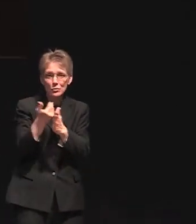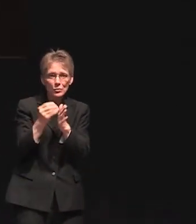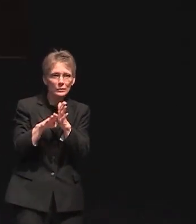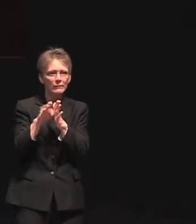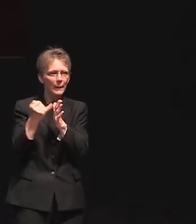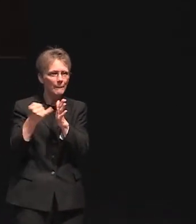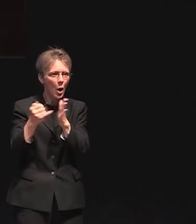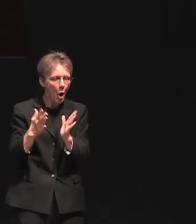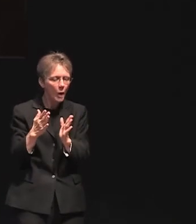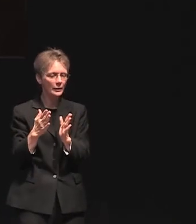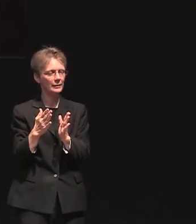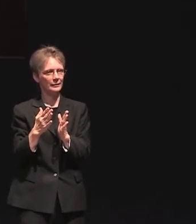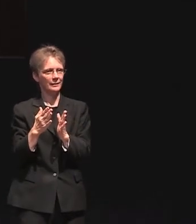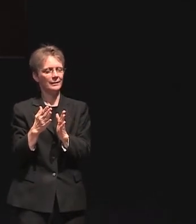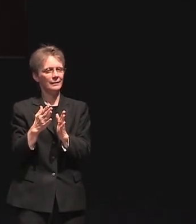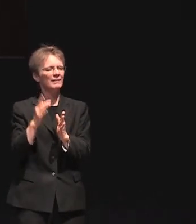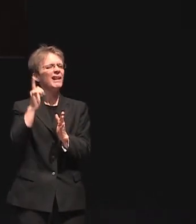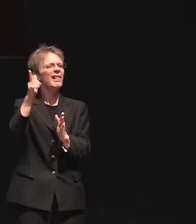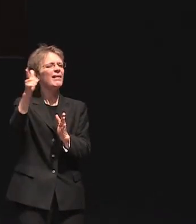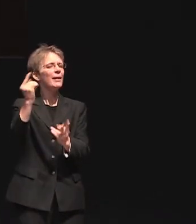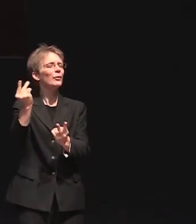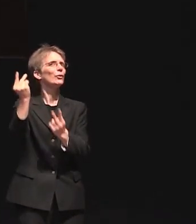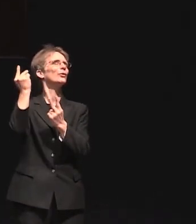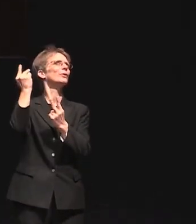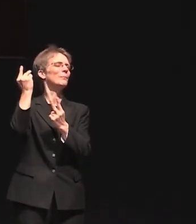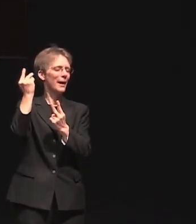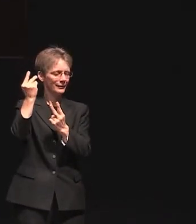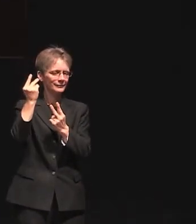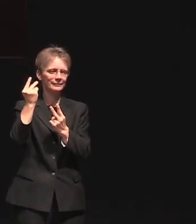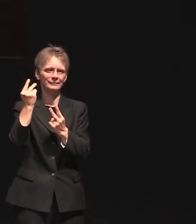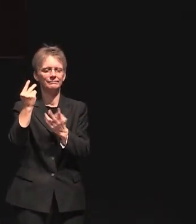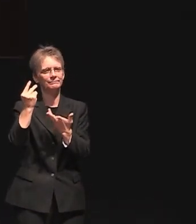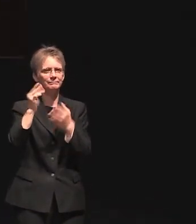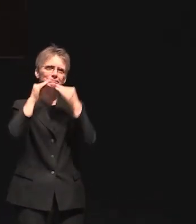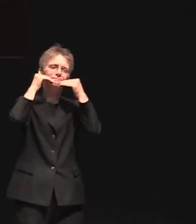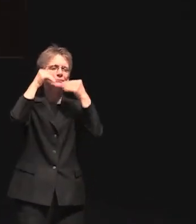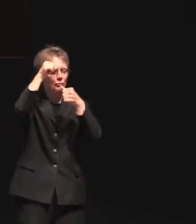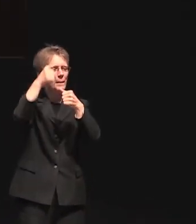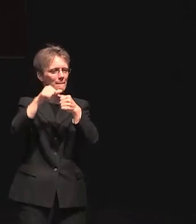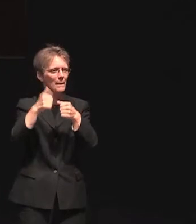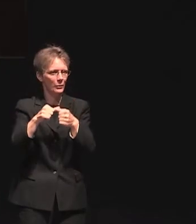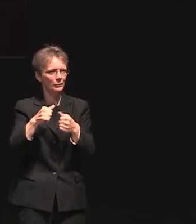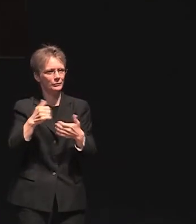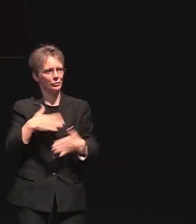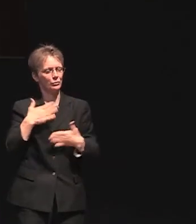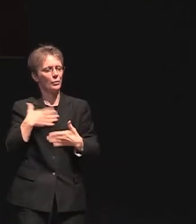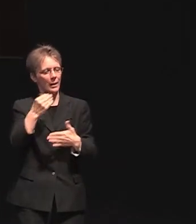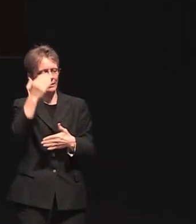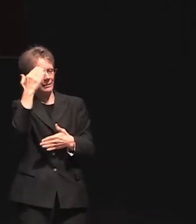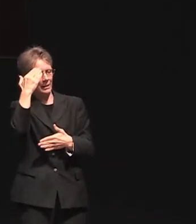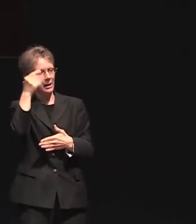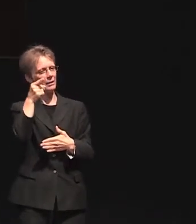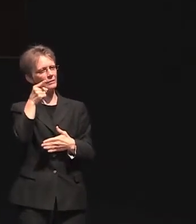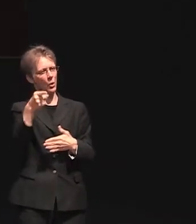as as an artist you will look back at this time with such amazing joy and wonder and know that you are among a